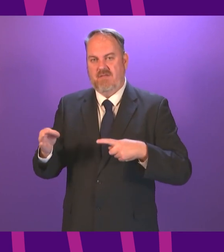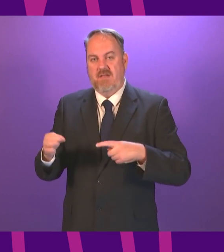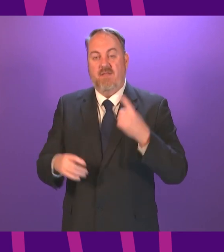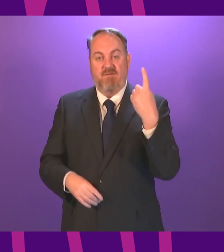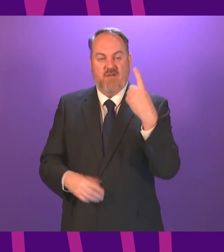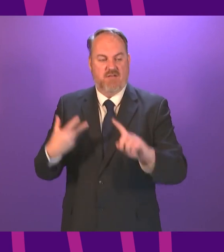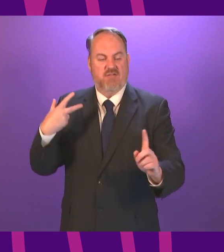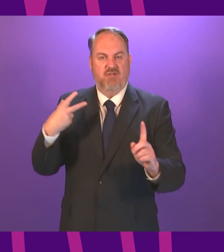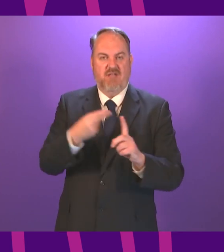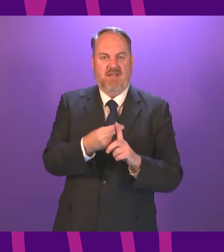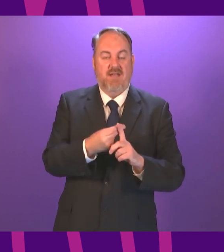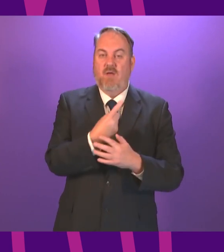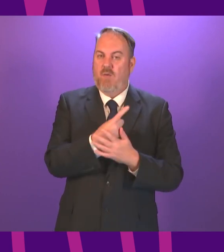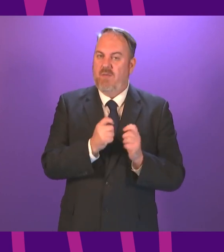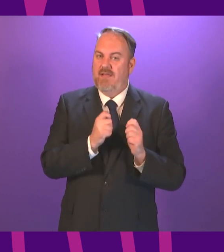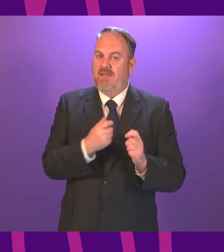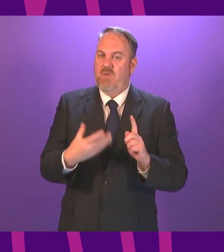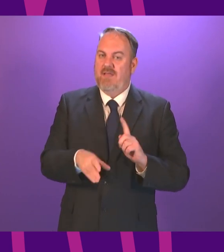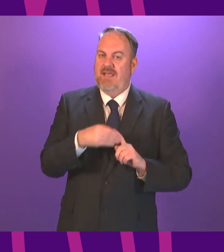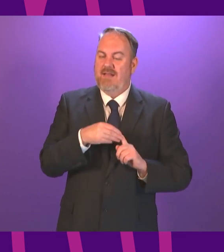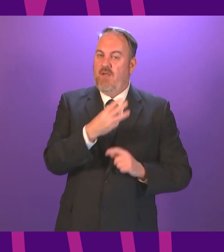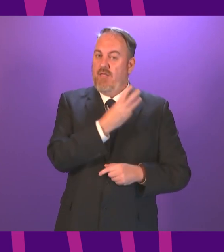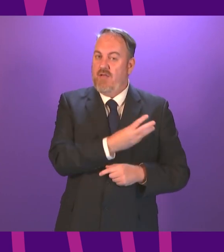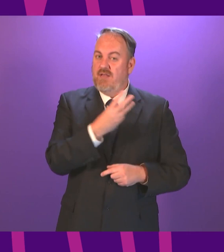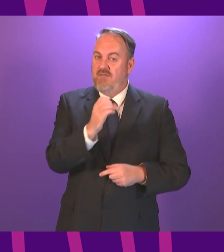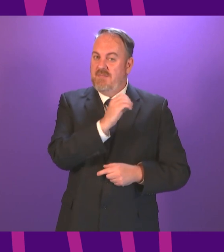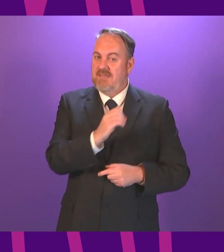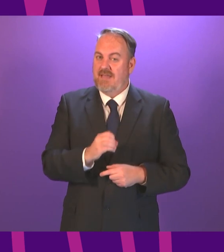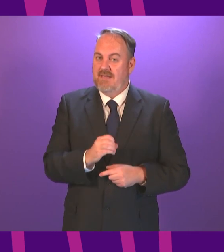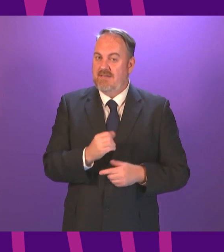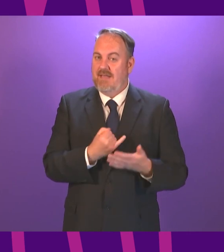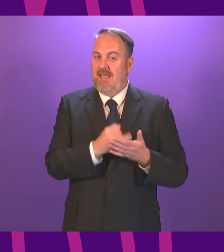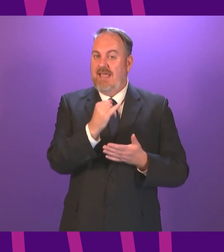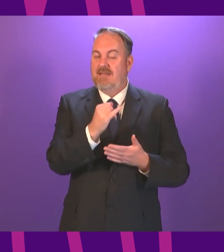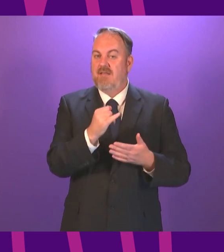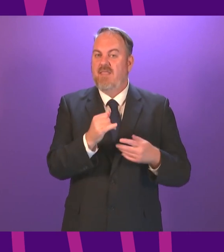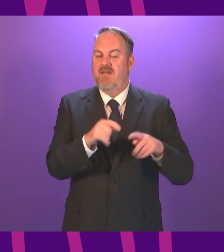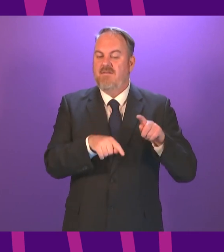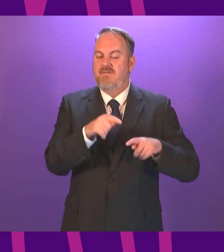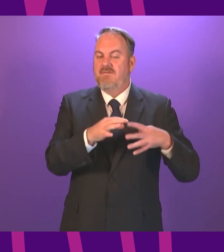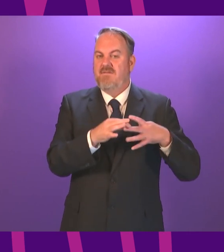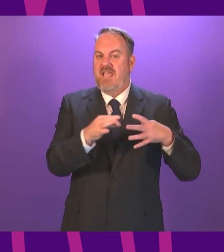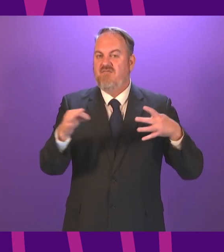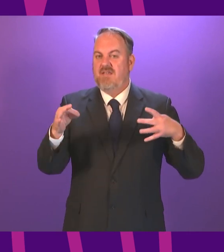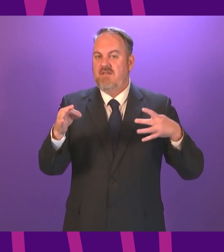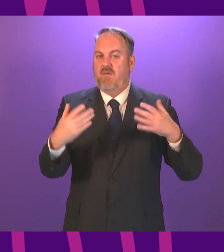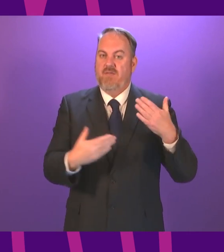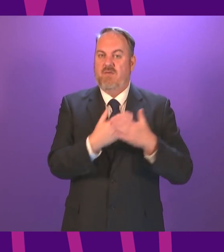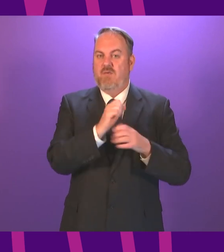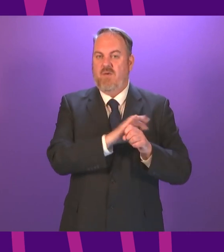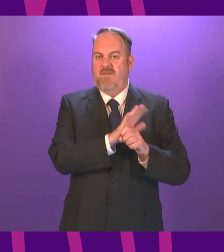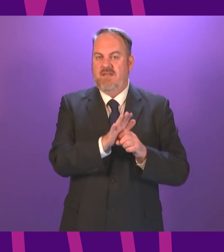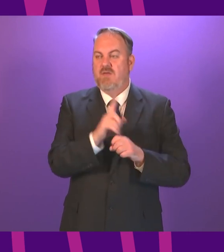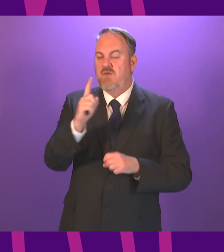33% effectiveness so for an older cohort that we know are more vulnerable and susceptible to severe illness possibly today